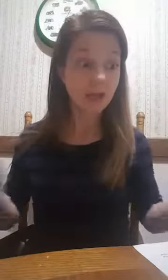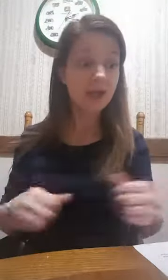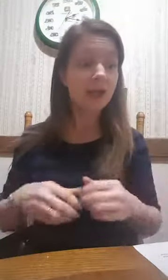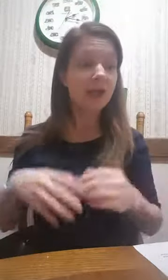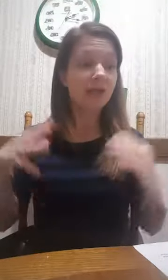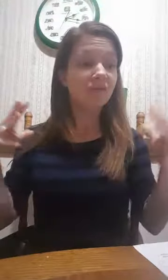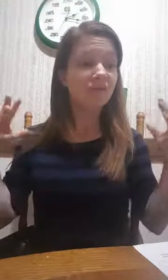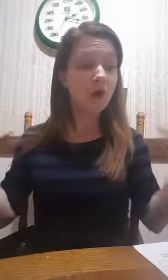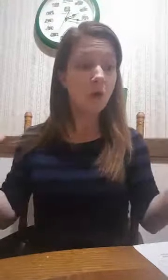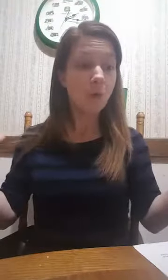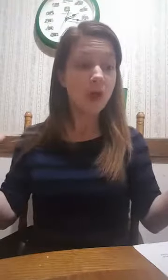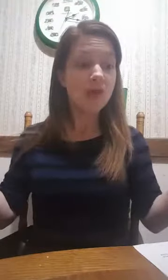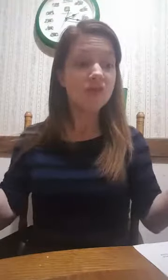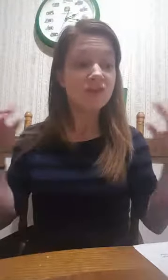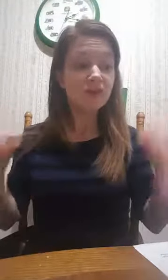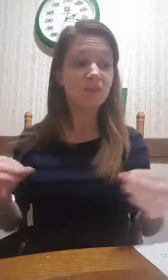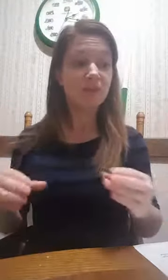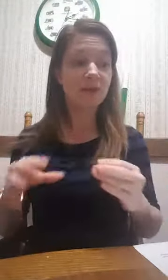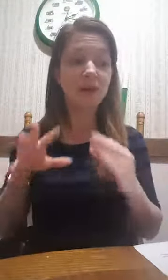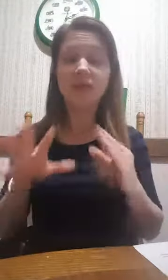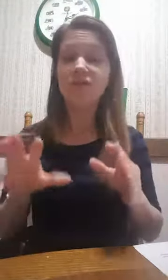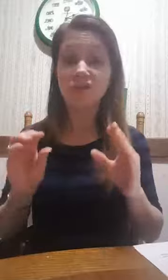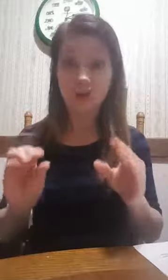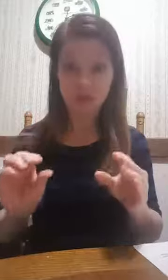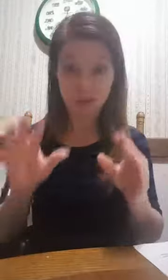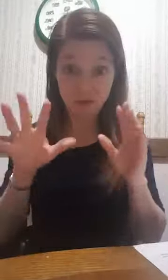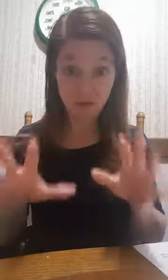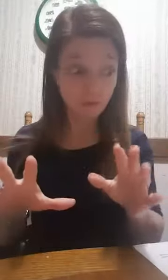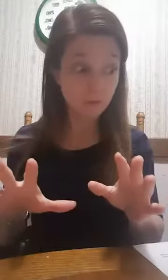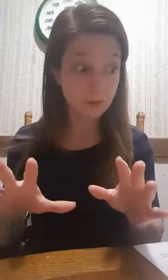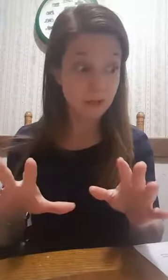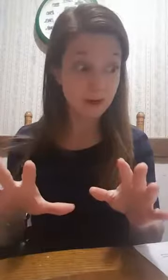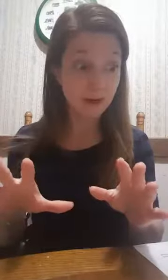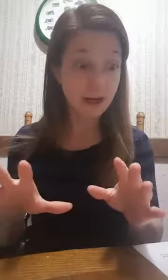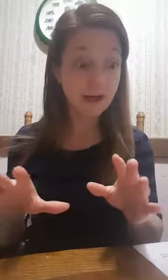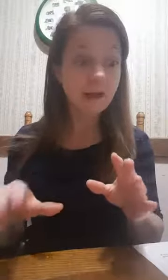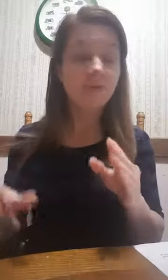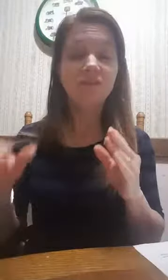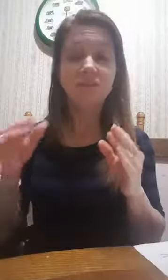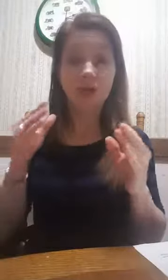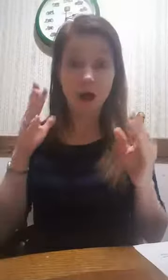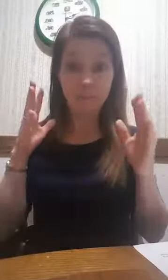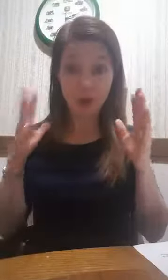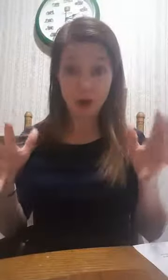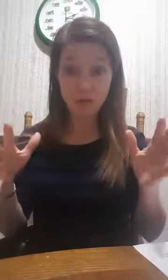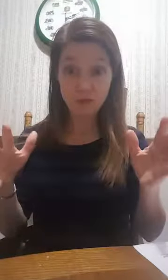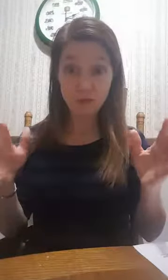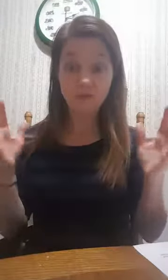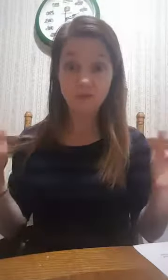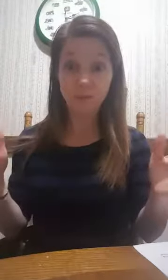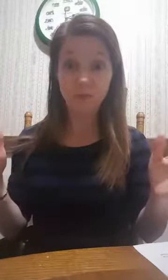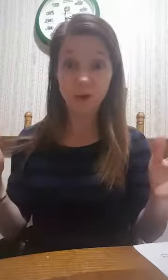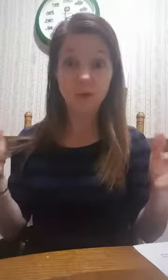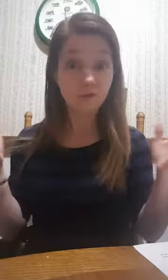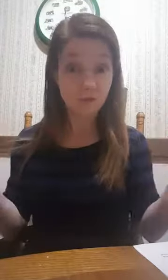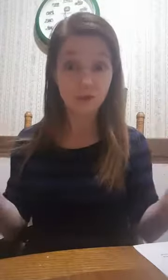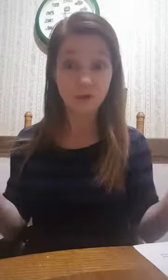Okay, and so, this has been a life-changing discovery for me. All right, the author of Sleep Smarter, his name is Shawn